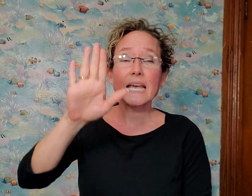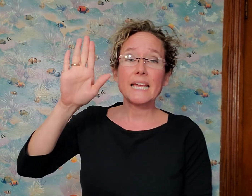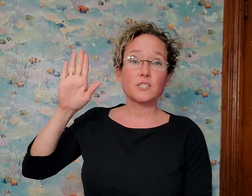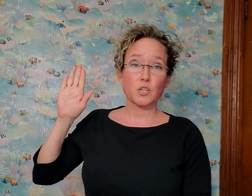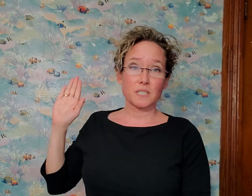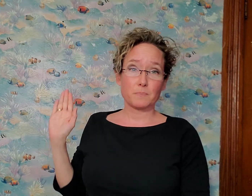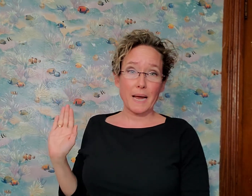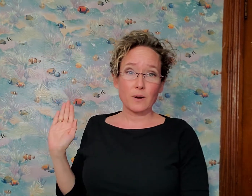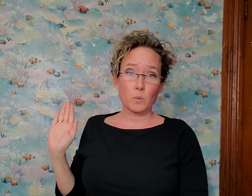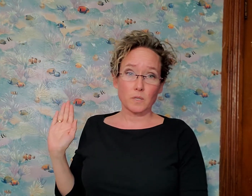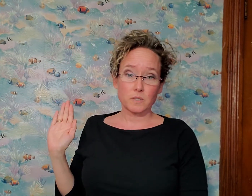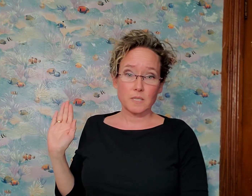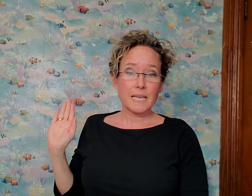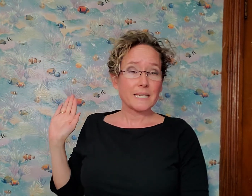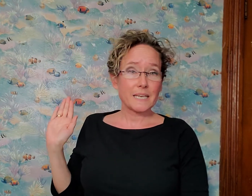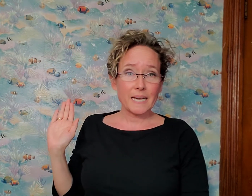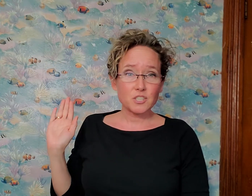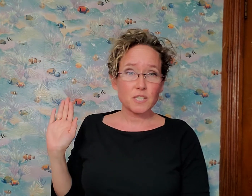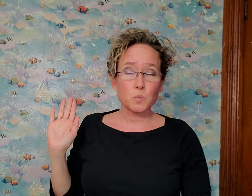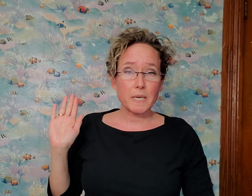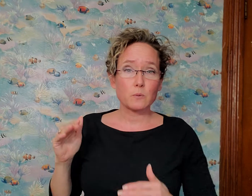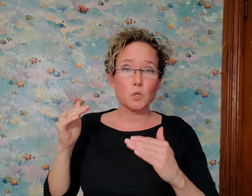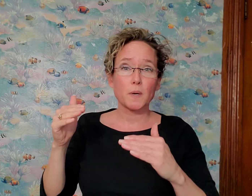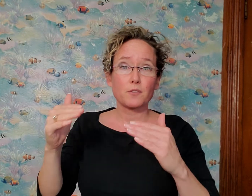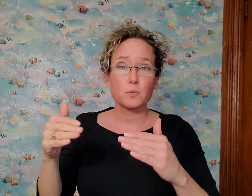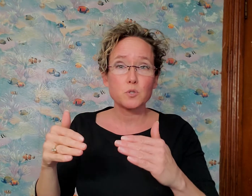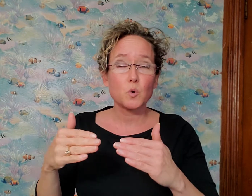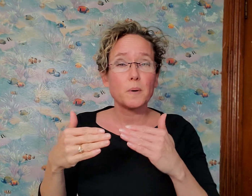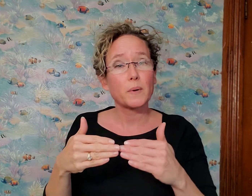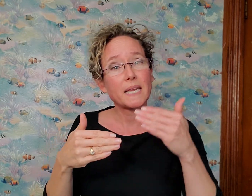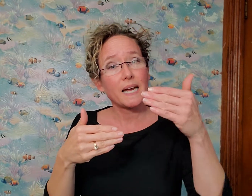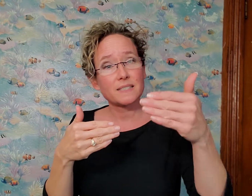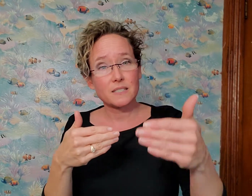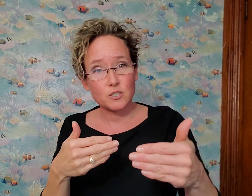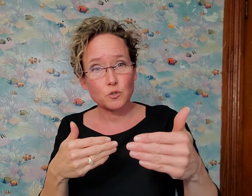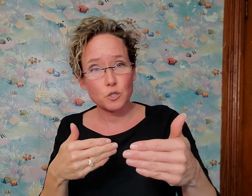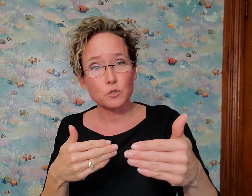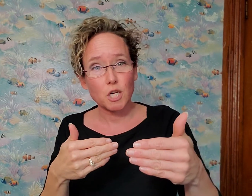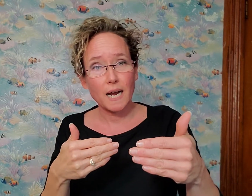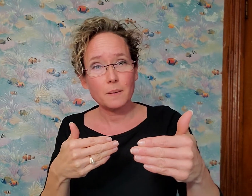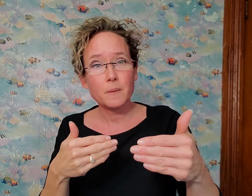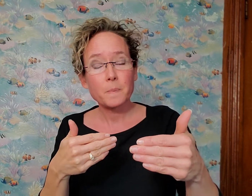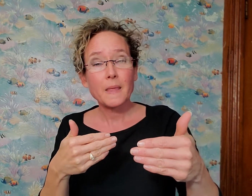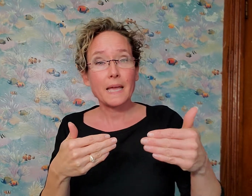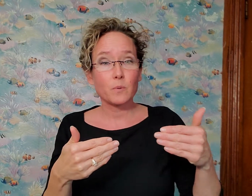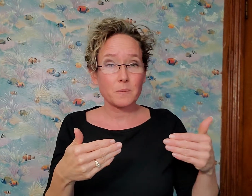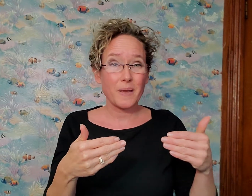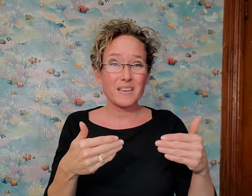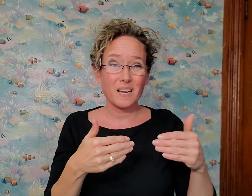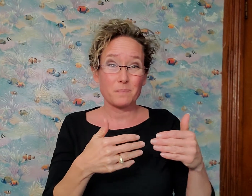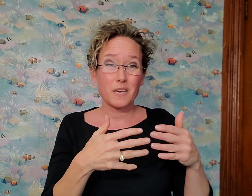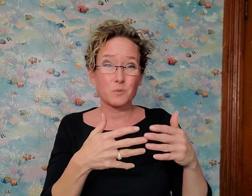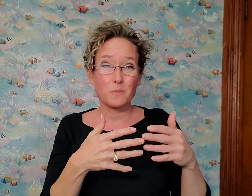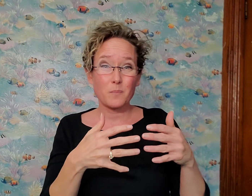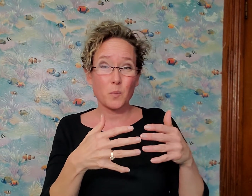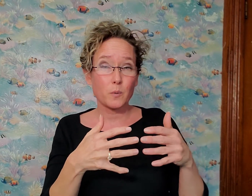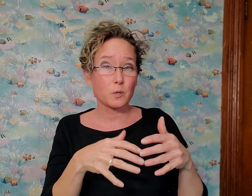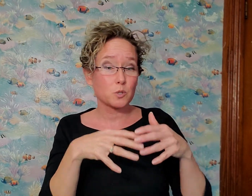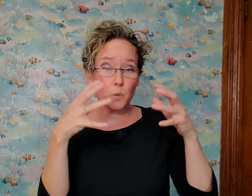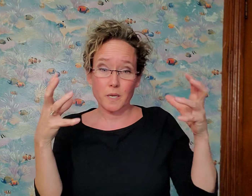it took us backwards. Not just when he was going through school, but when he got his initial new job, it was a pay cut. Because remember, we were used to working